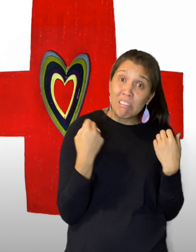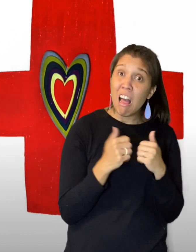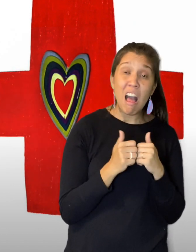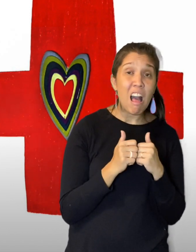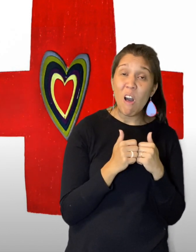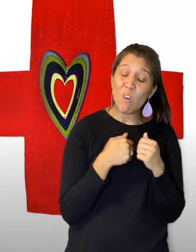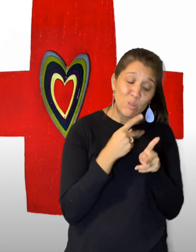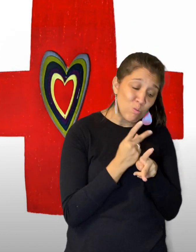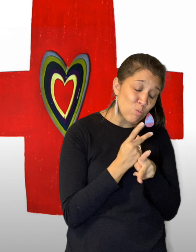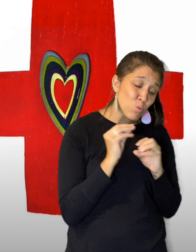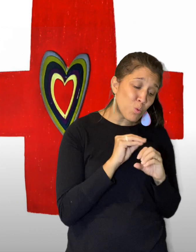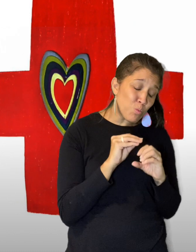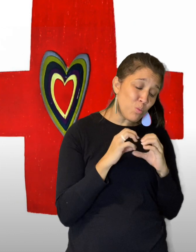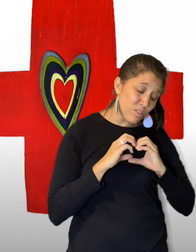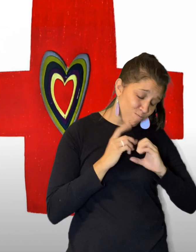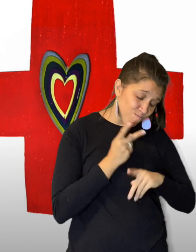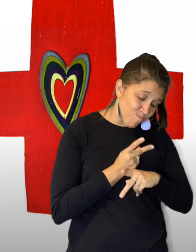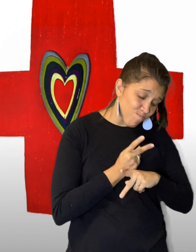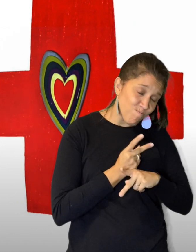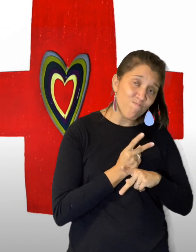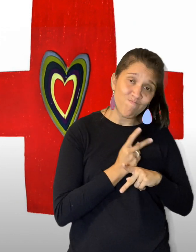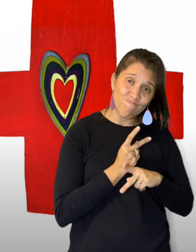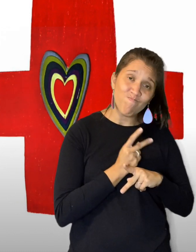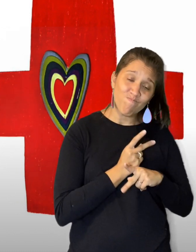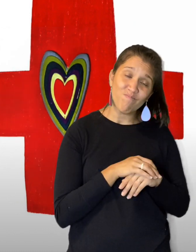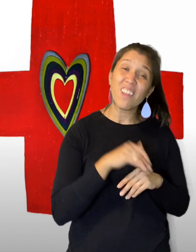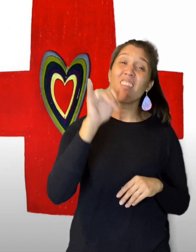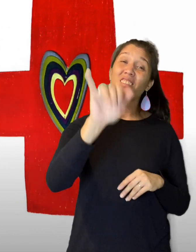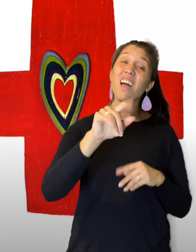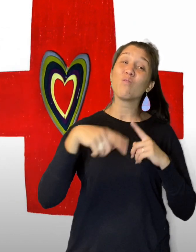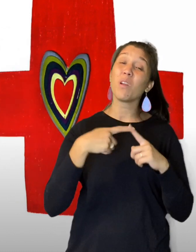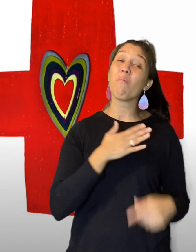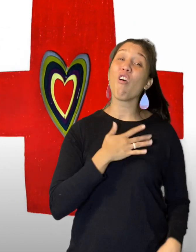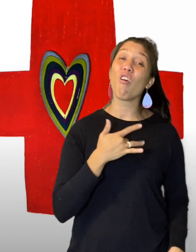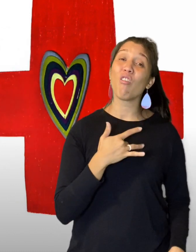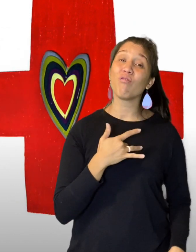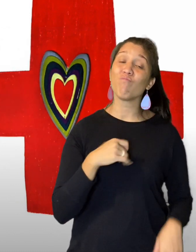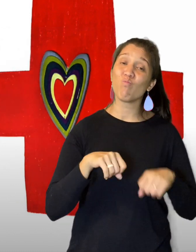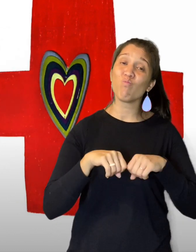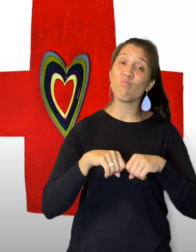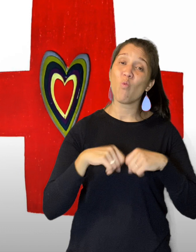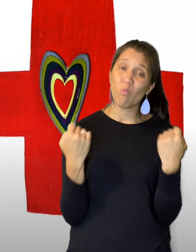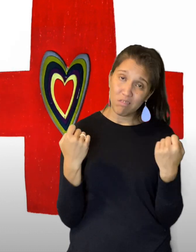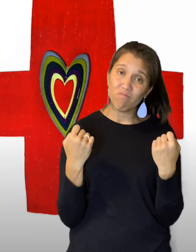But it can be healed with extra kisses. This is when my heart is broken.